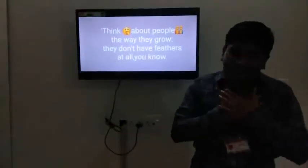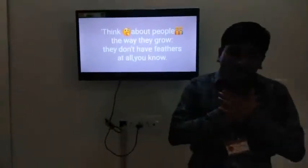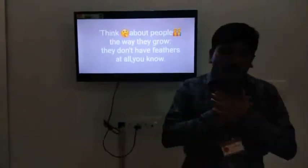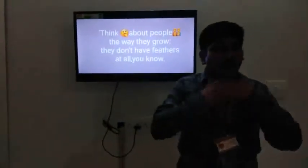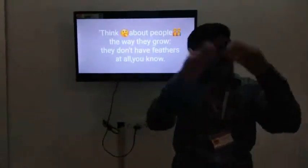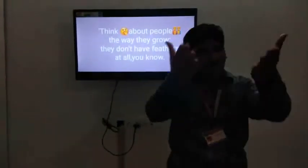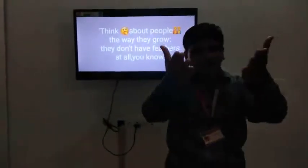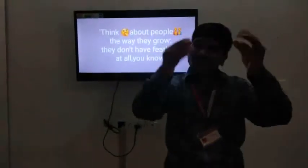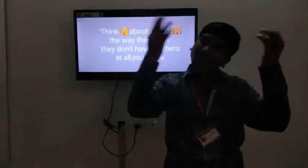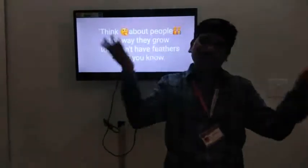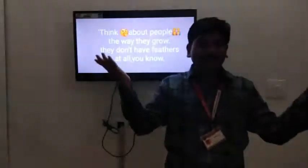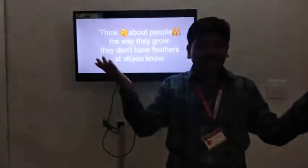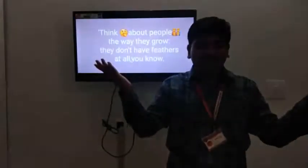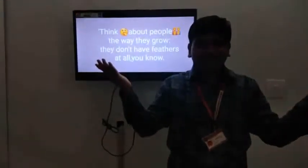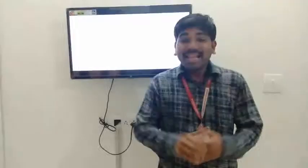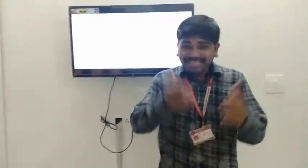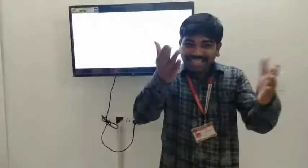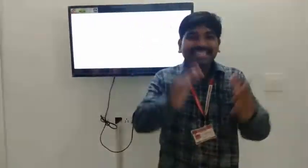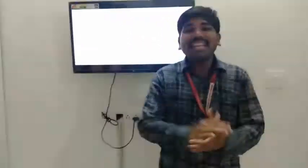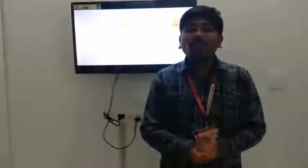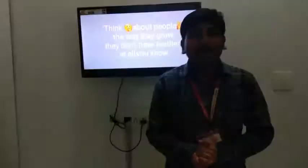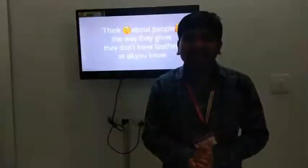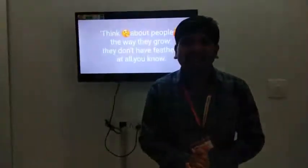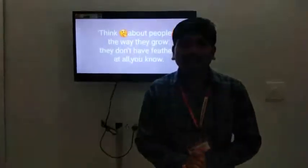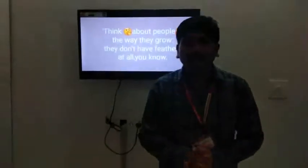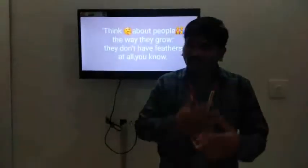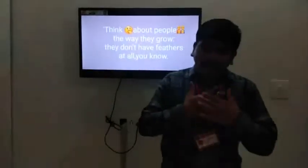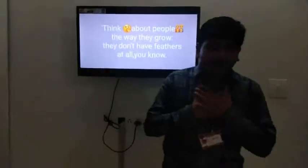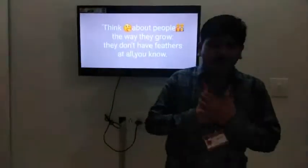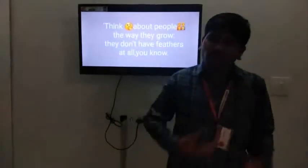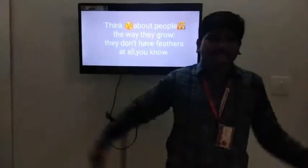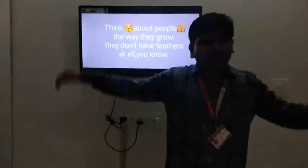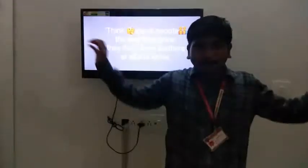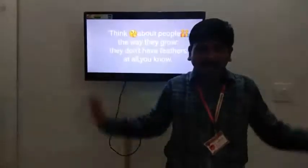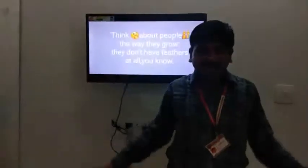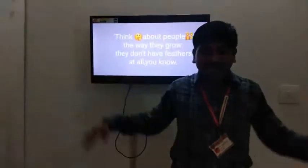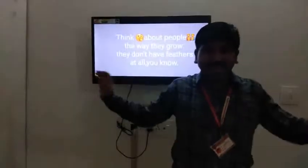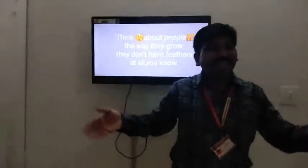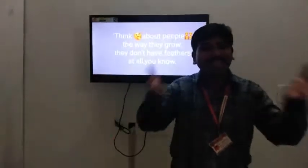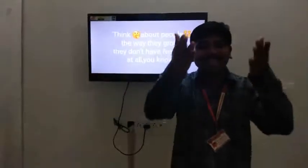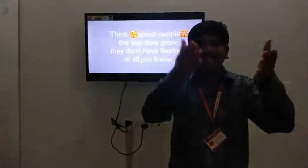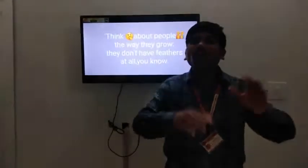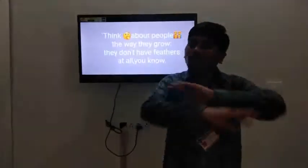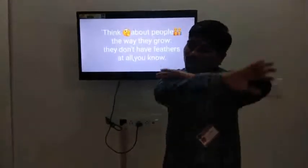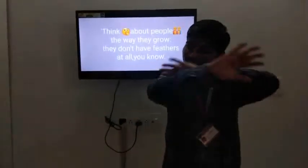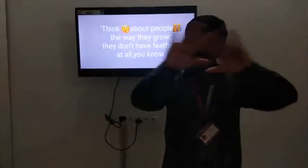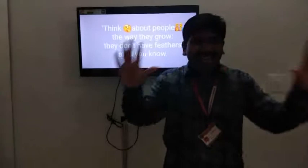all, you know. As you know, we become punk, but they are not.